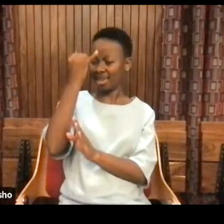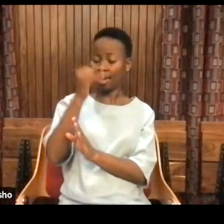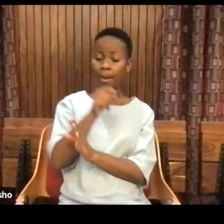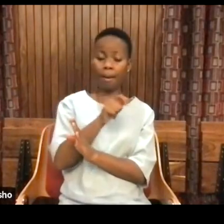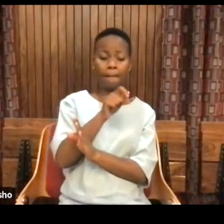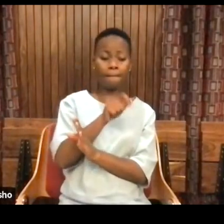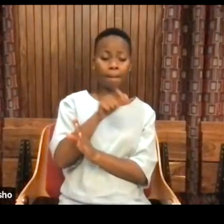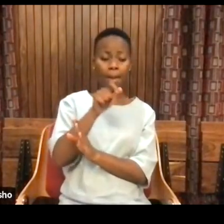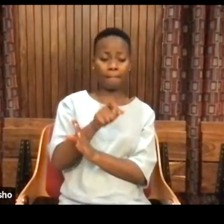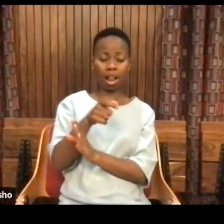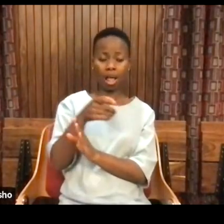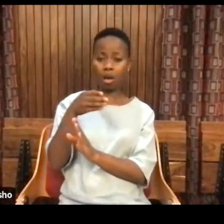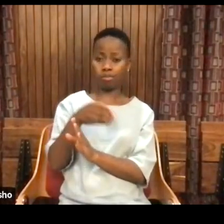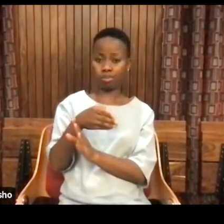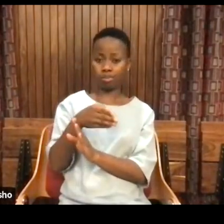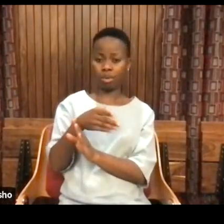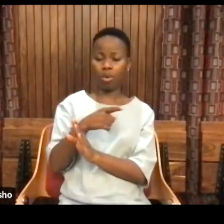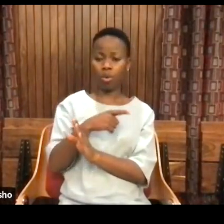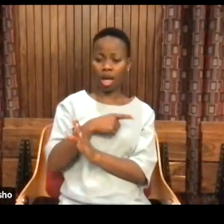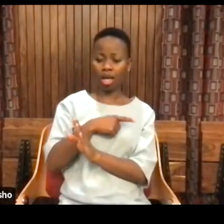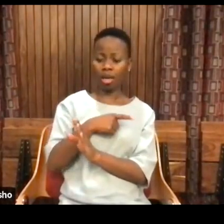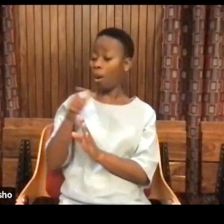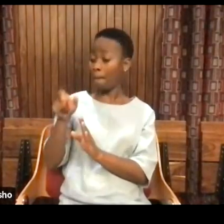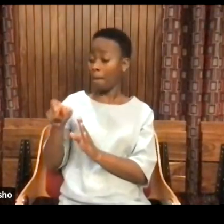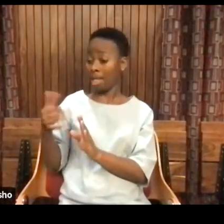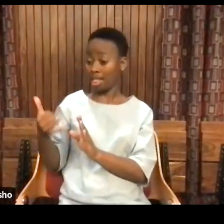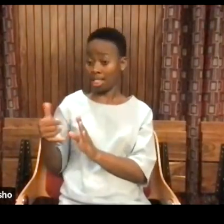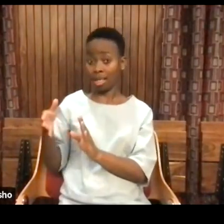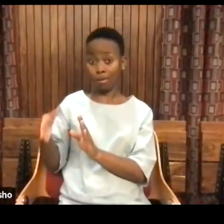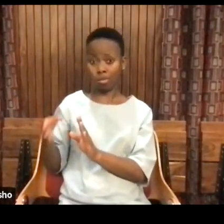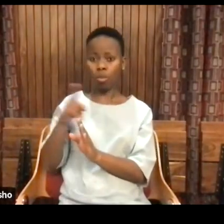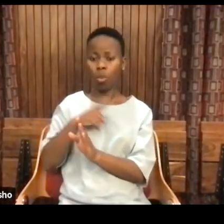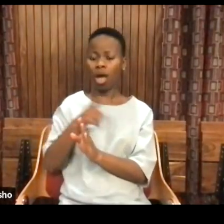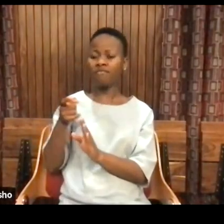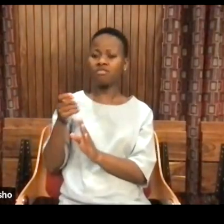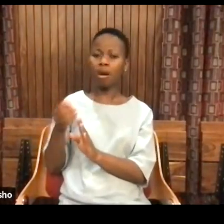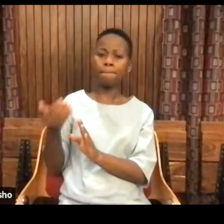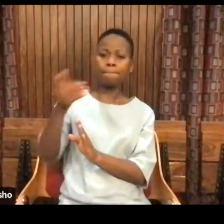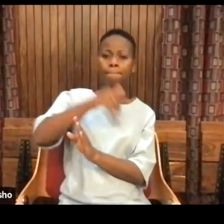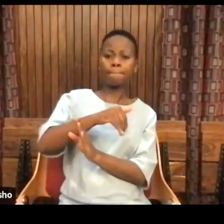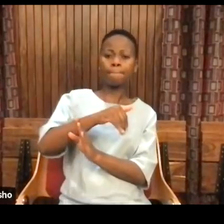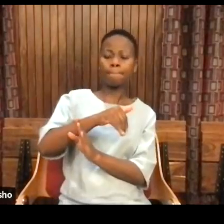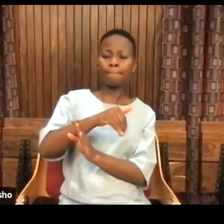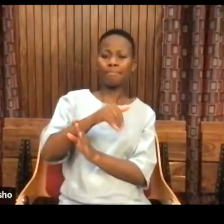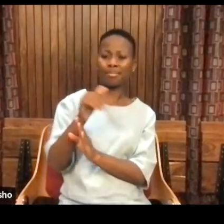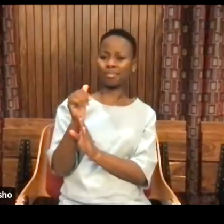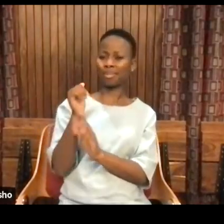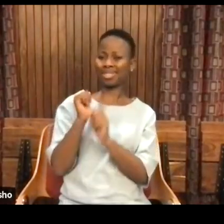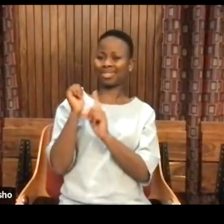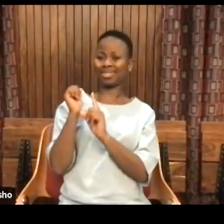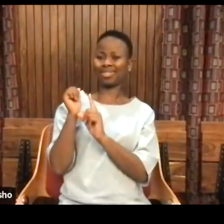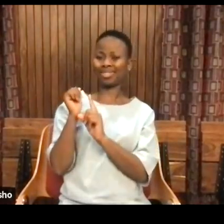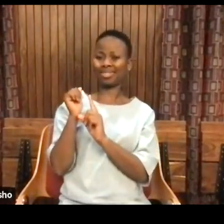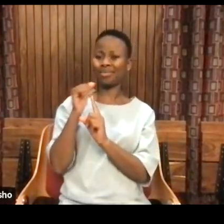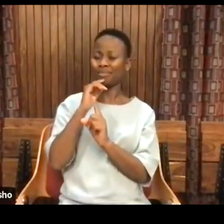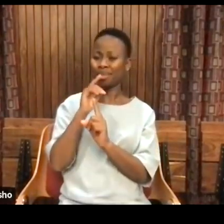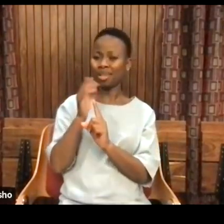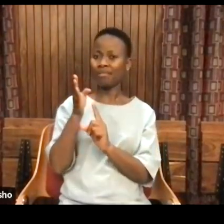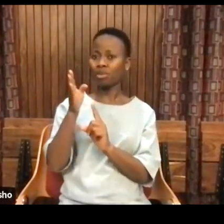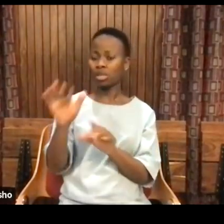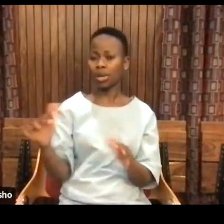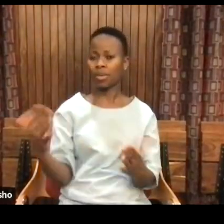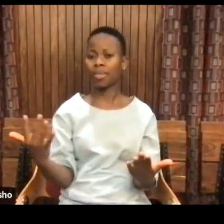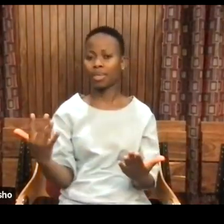supposedly primordial. They belong to the past, which means they have no future. This is one of the